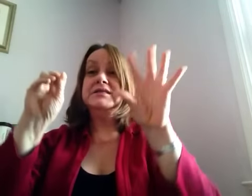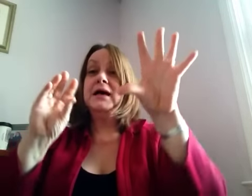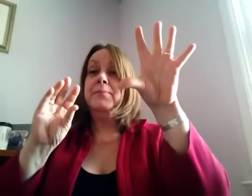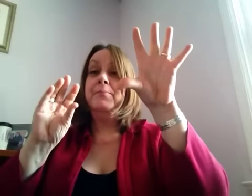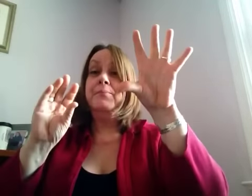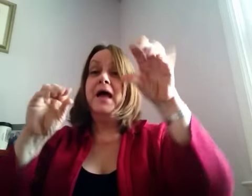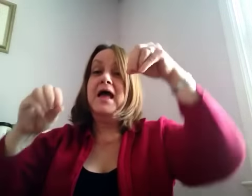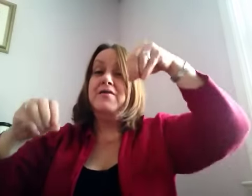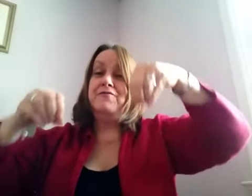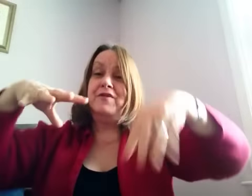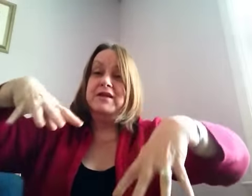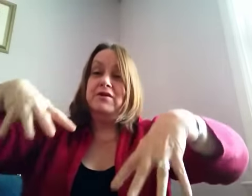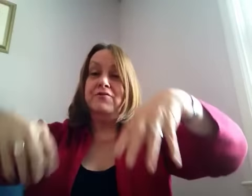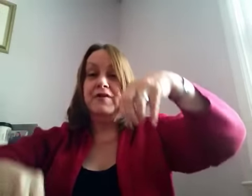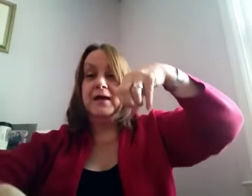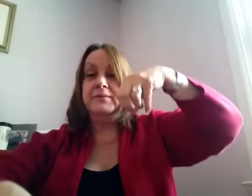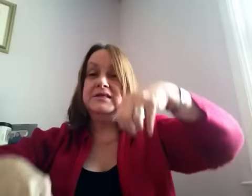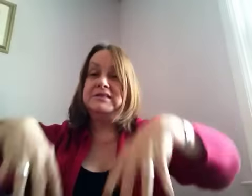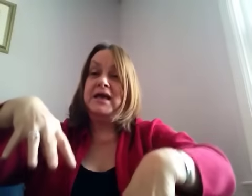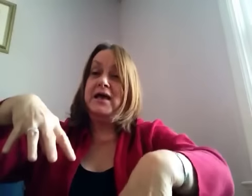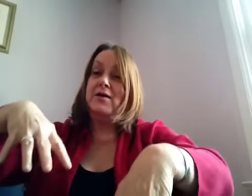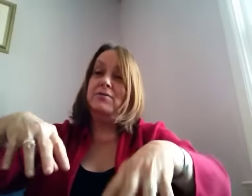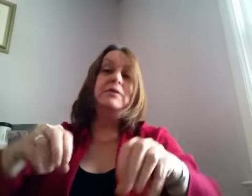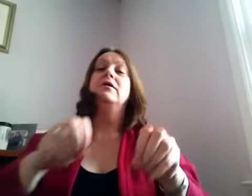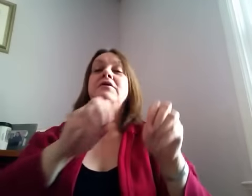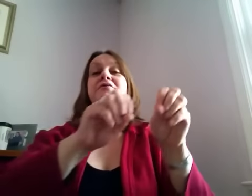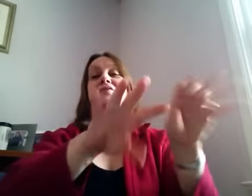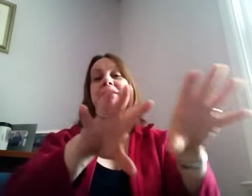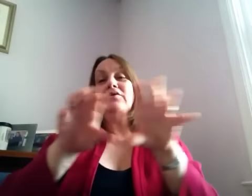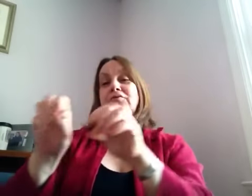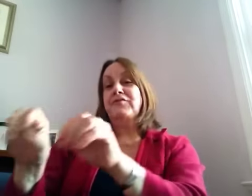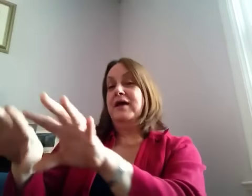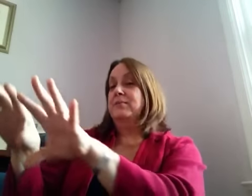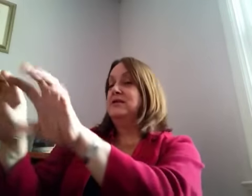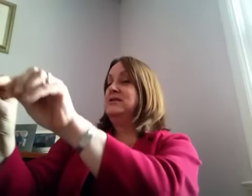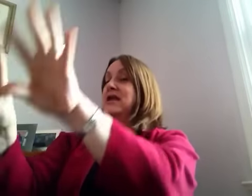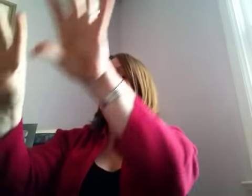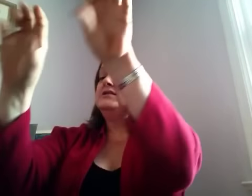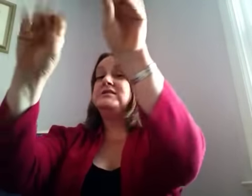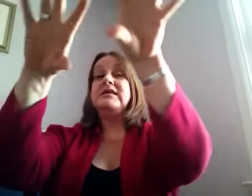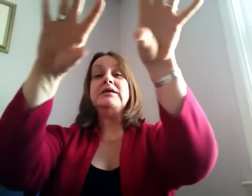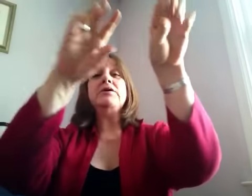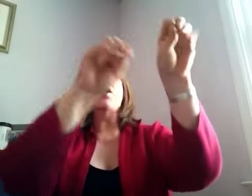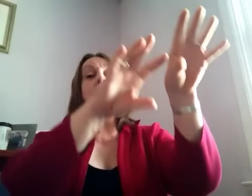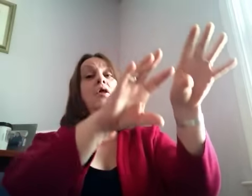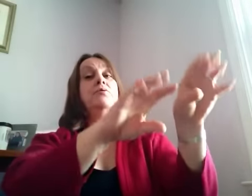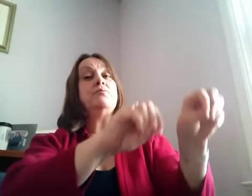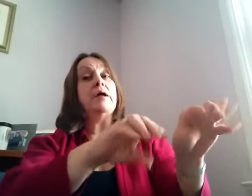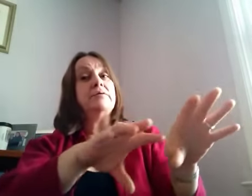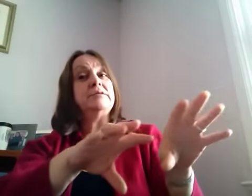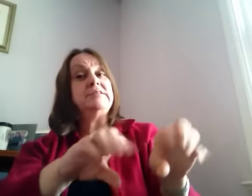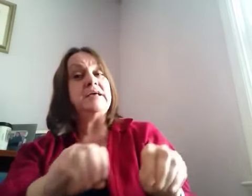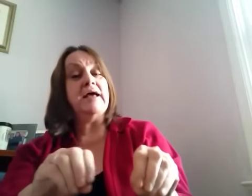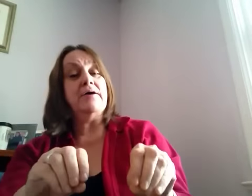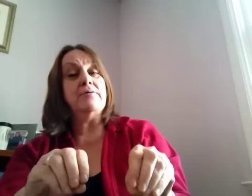up and finger families down. Finger families dancing all around the town.